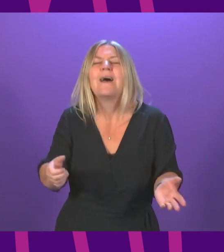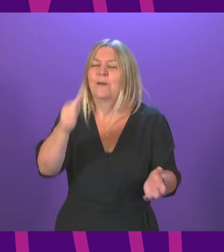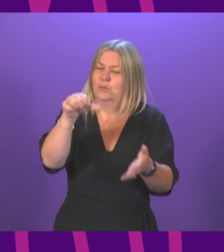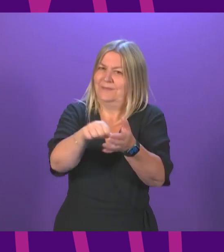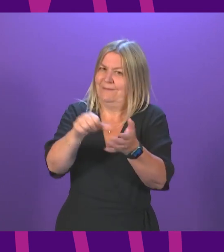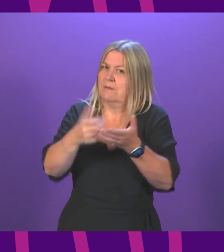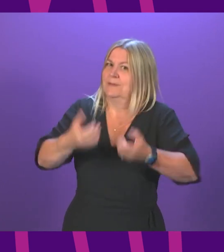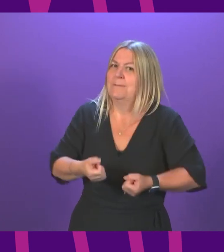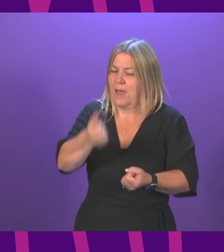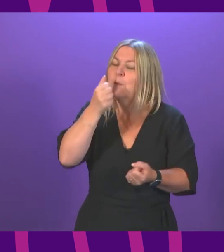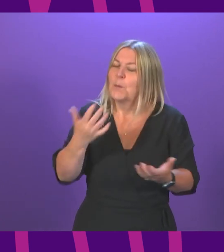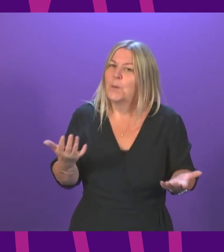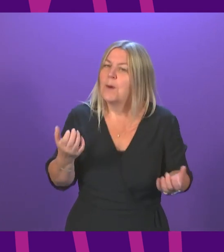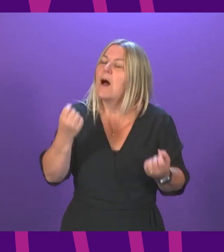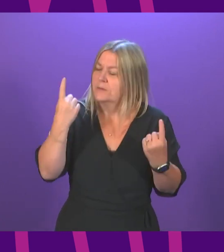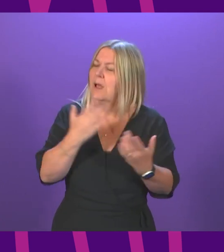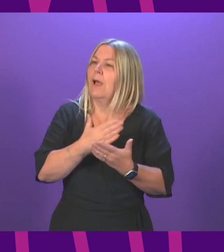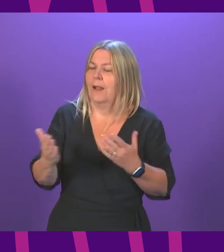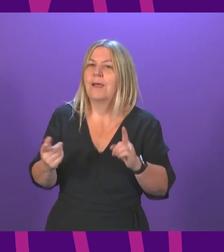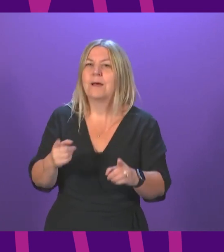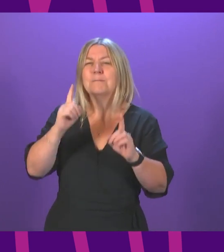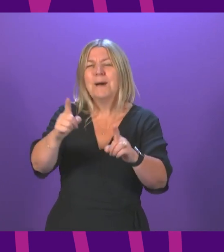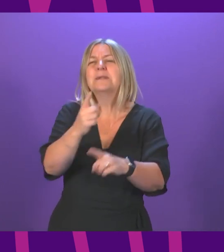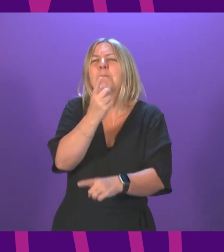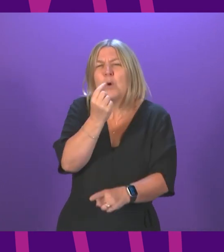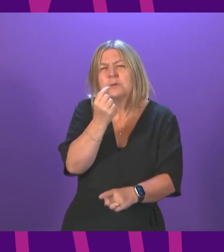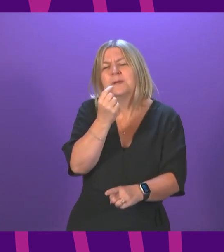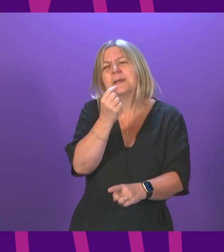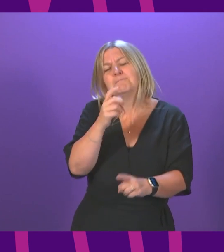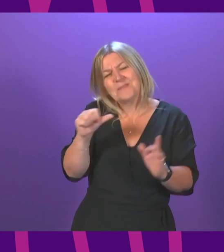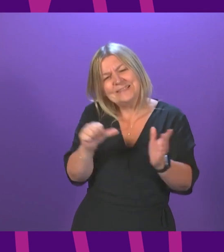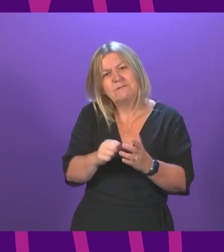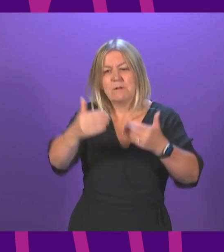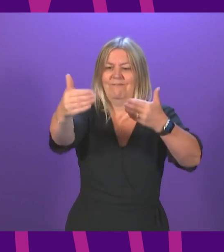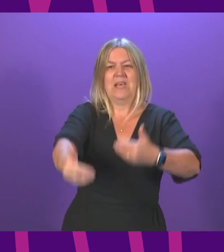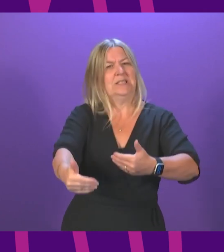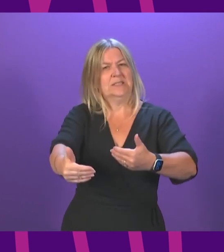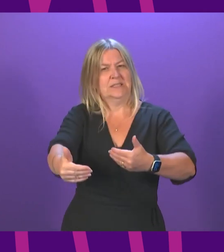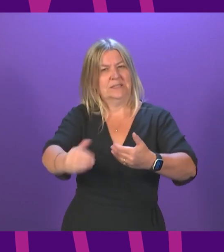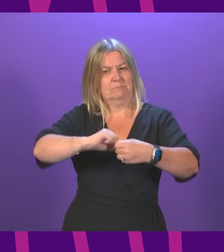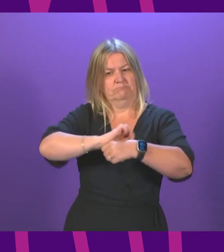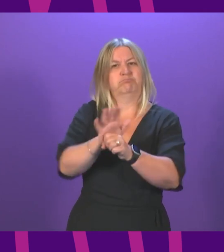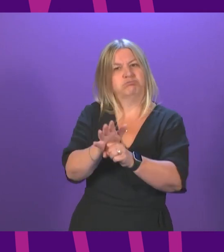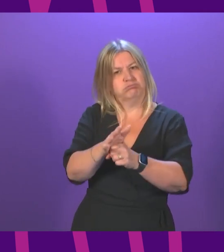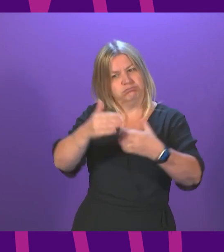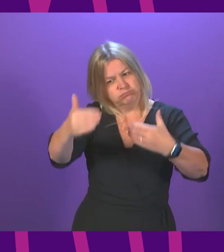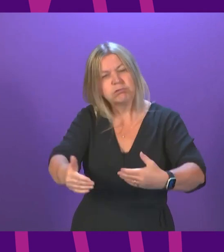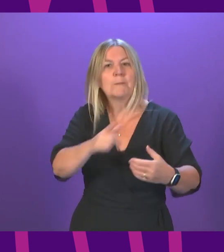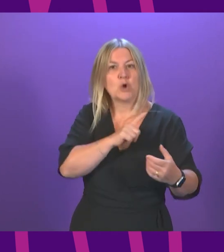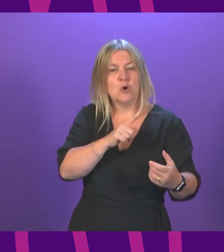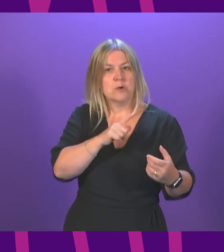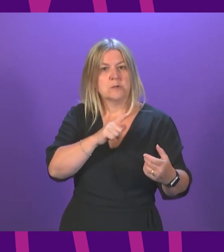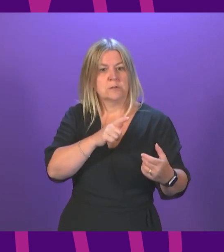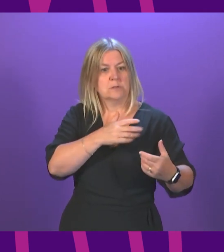I do understand that. But this is possibly one of the most difficult phases of this pandemic, as we try to navigate our way from